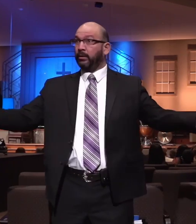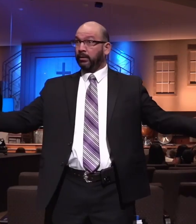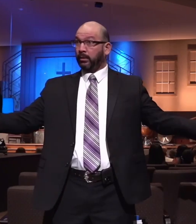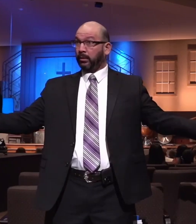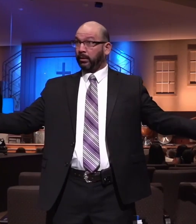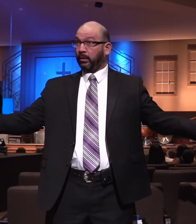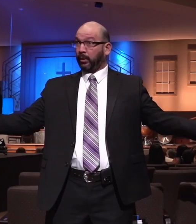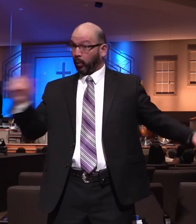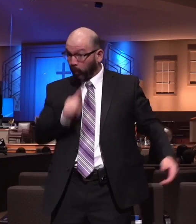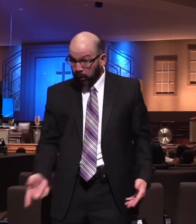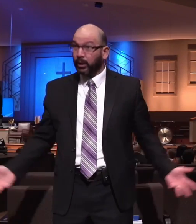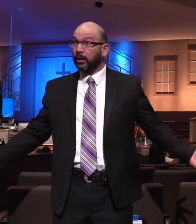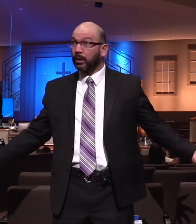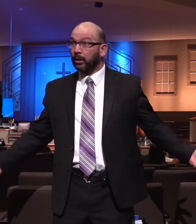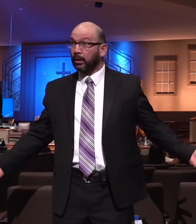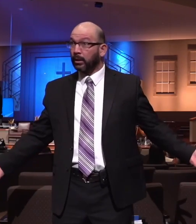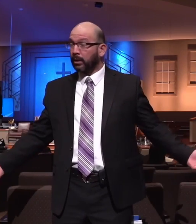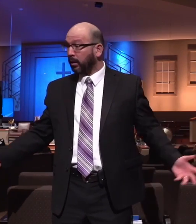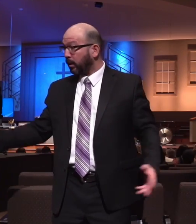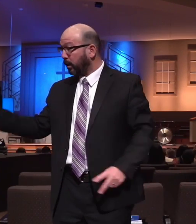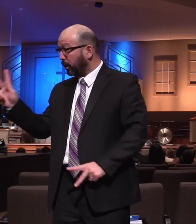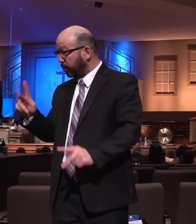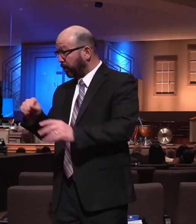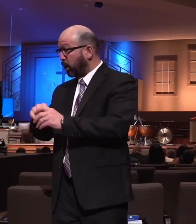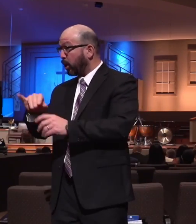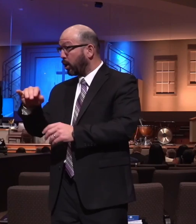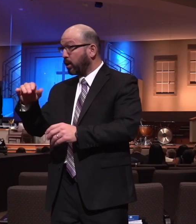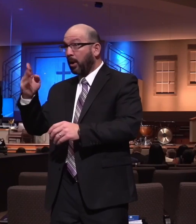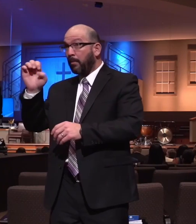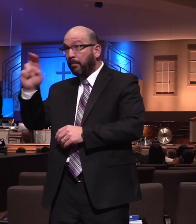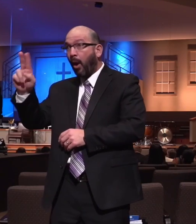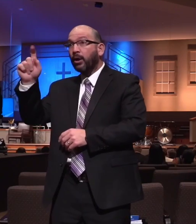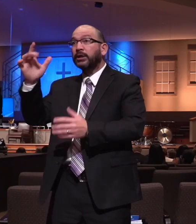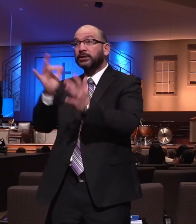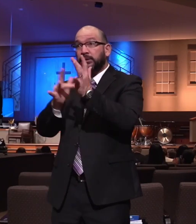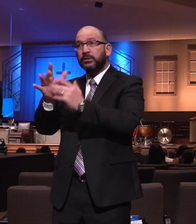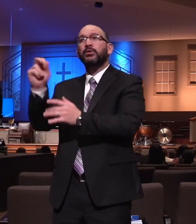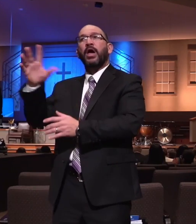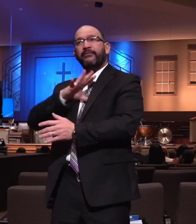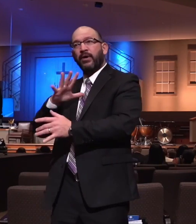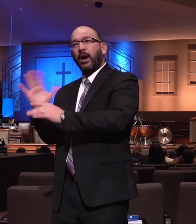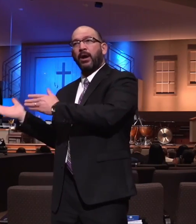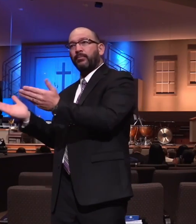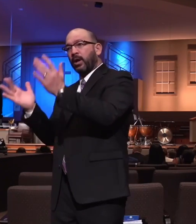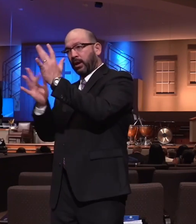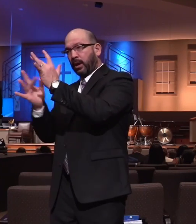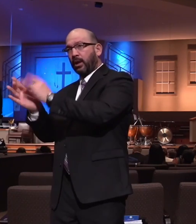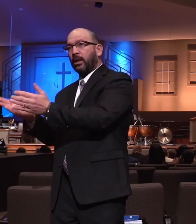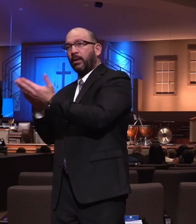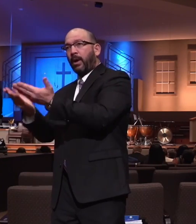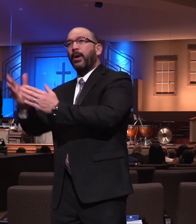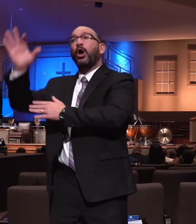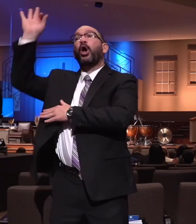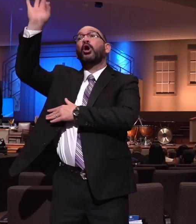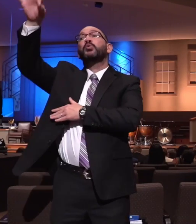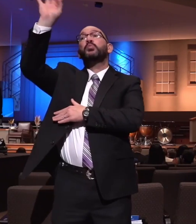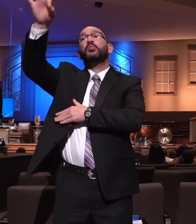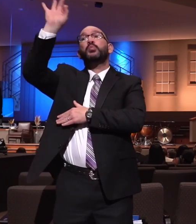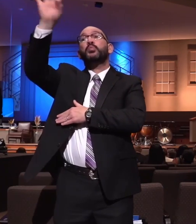People in bars need Jesus. That's exactly right. Let's take a big old King James Bible down to the bar next Saturday night and preach repentance. How's that